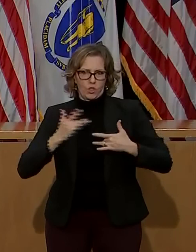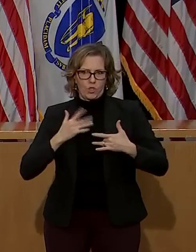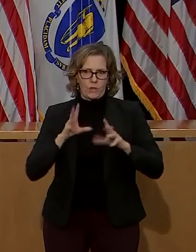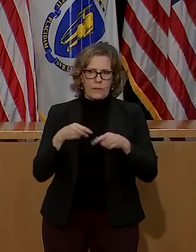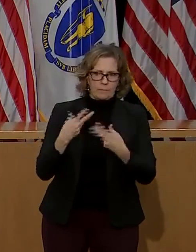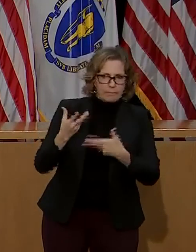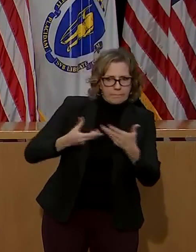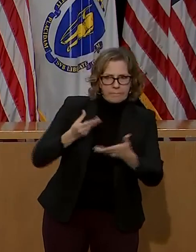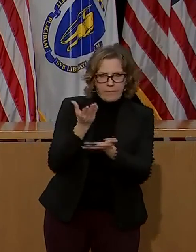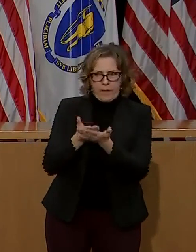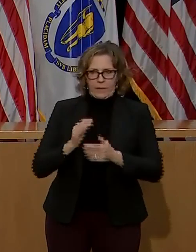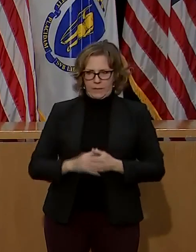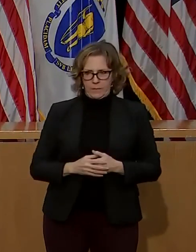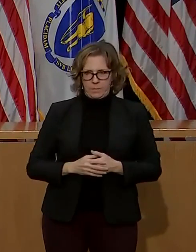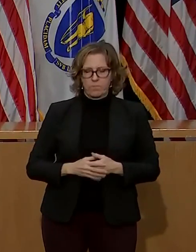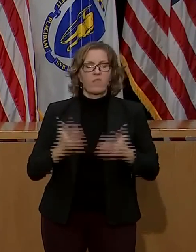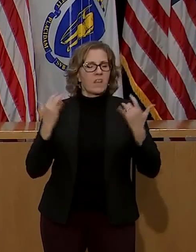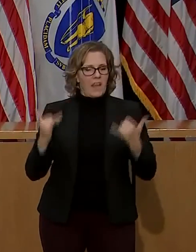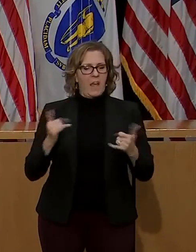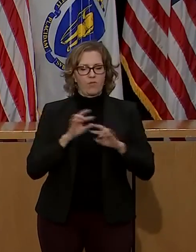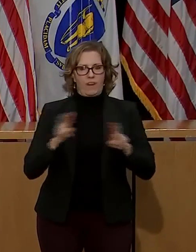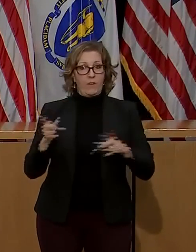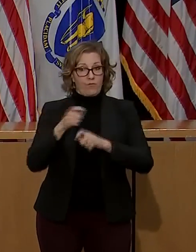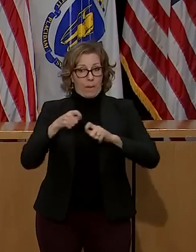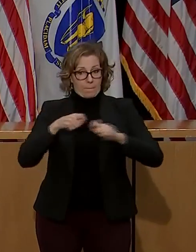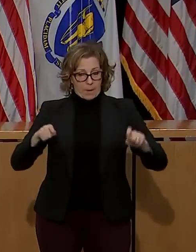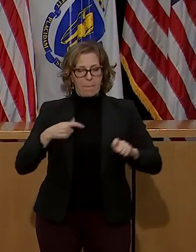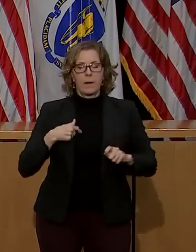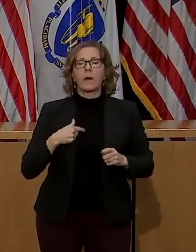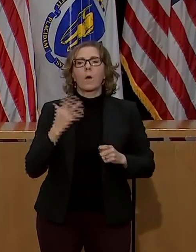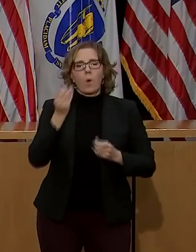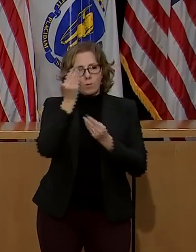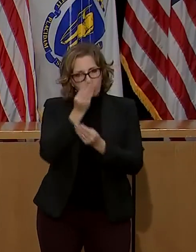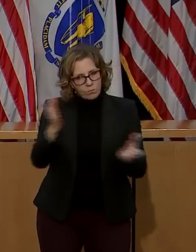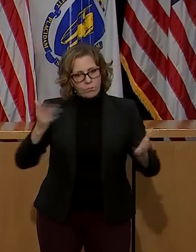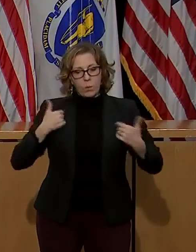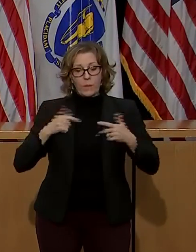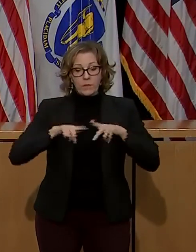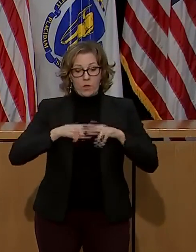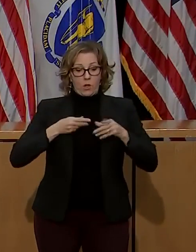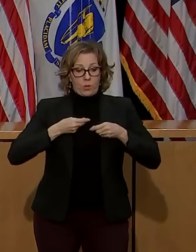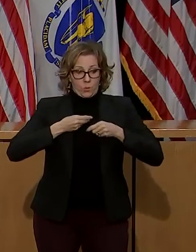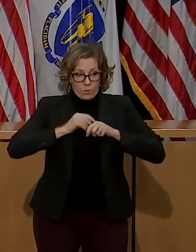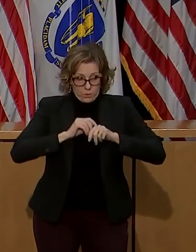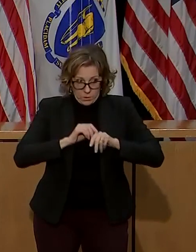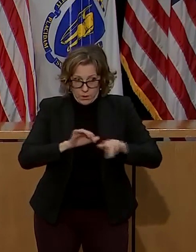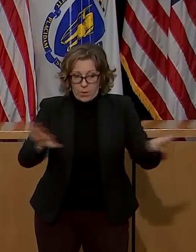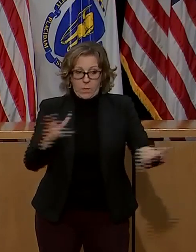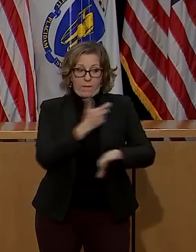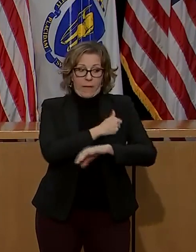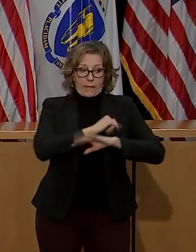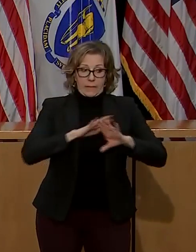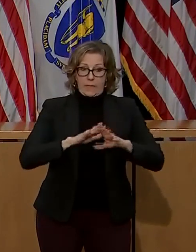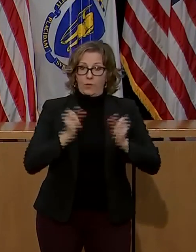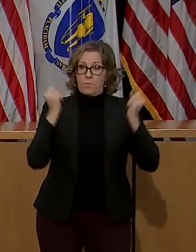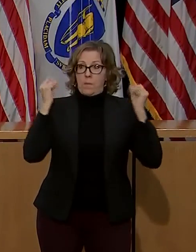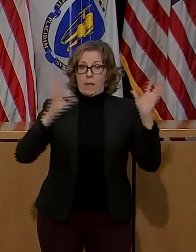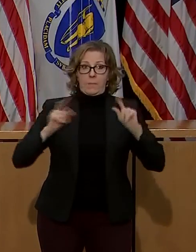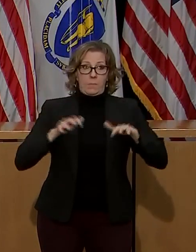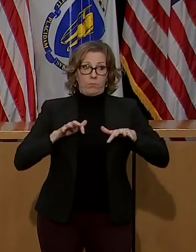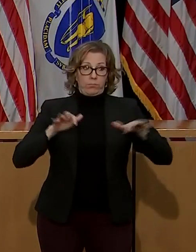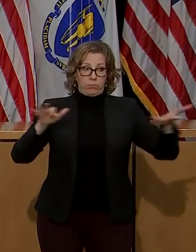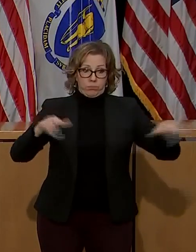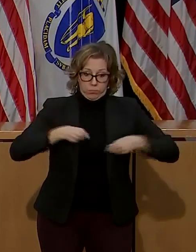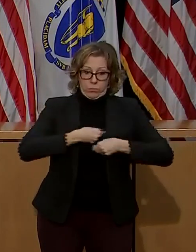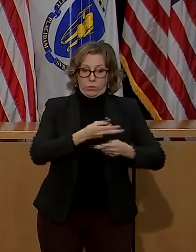Lastly, I'll end where I started. As we roll out this vaccine to large populations, it is critically important